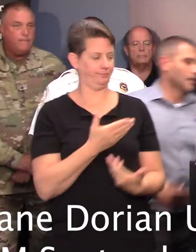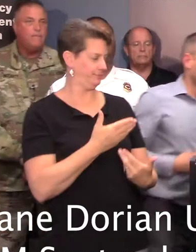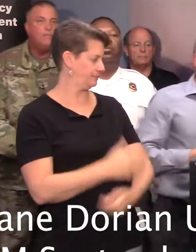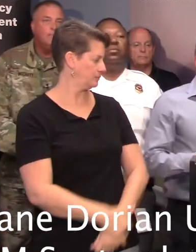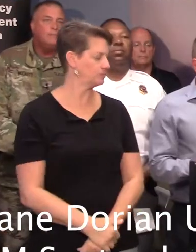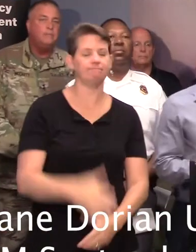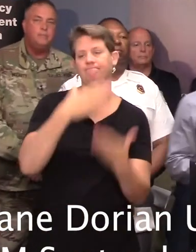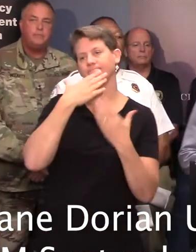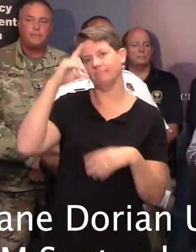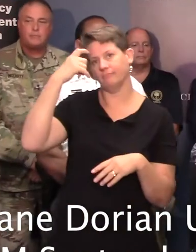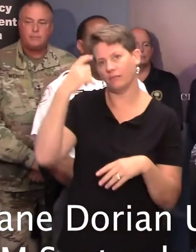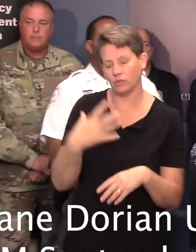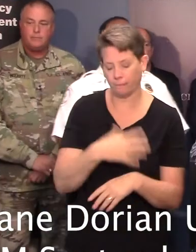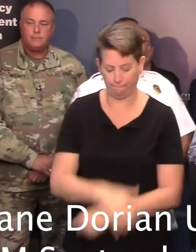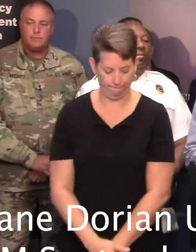Thank you, Governor.